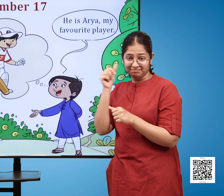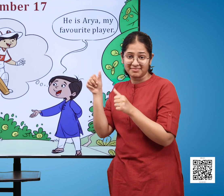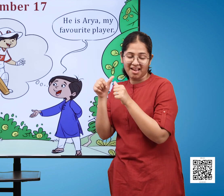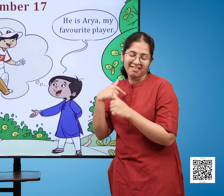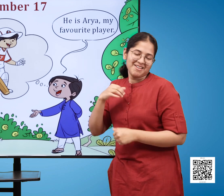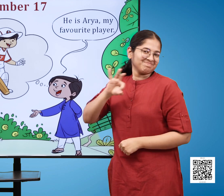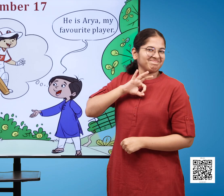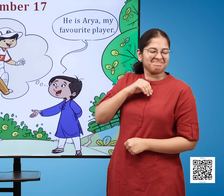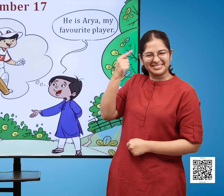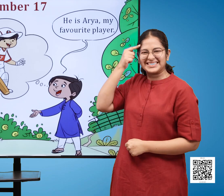favorite player